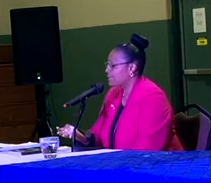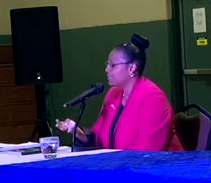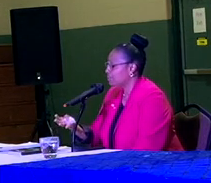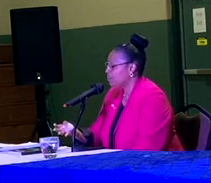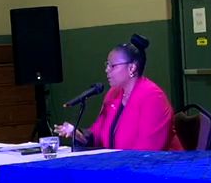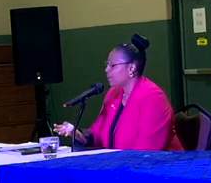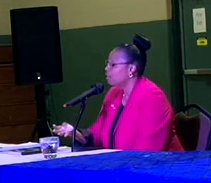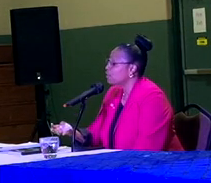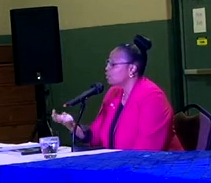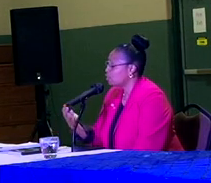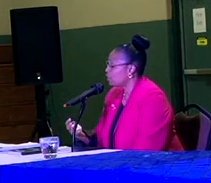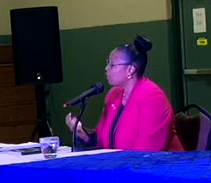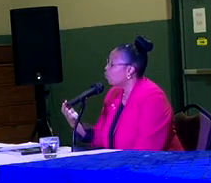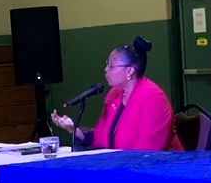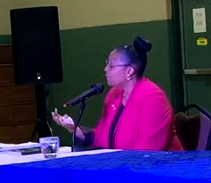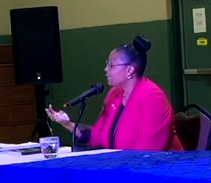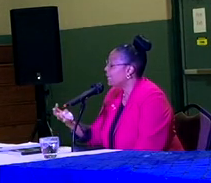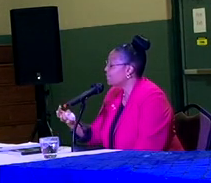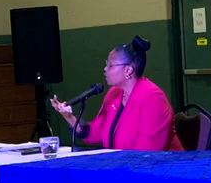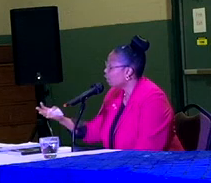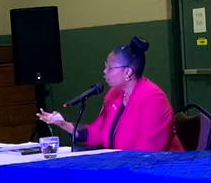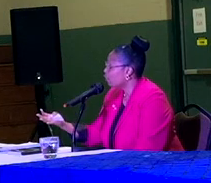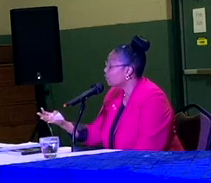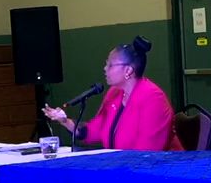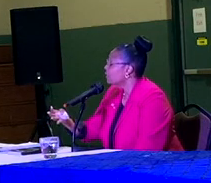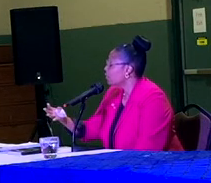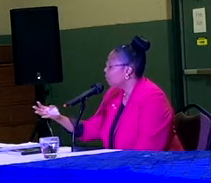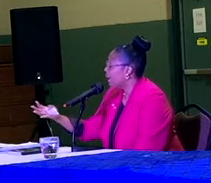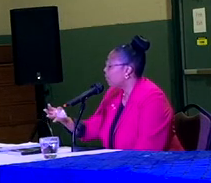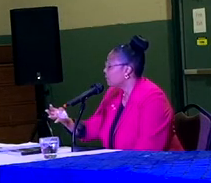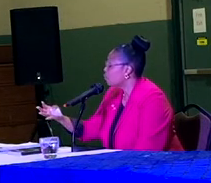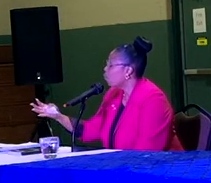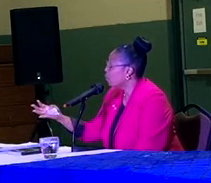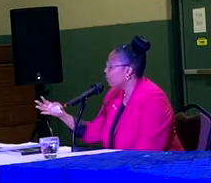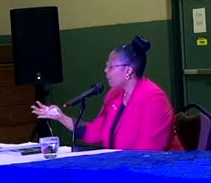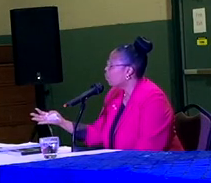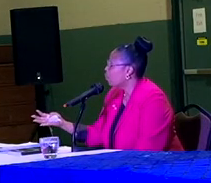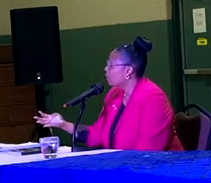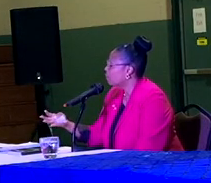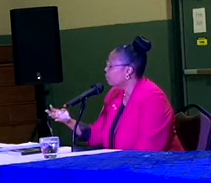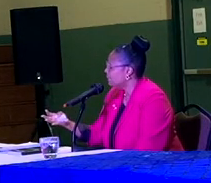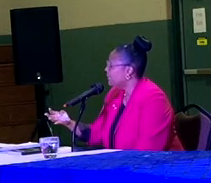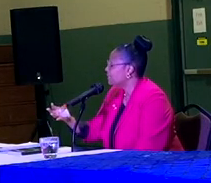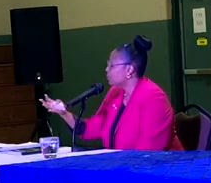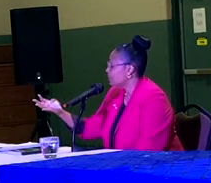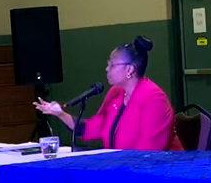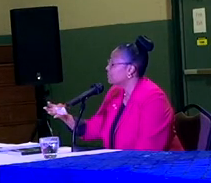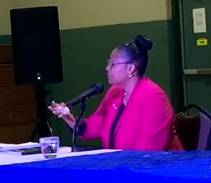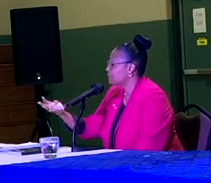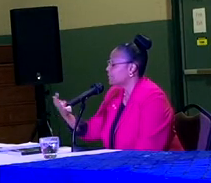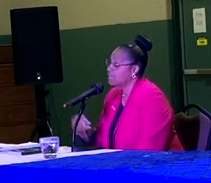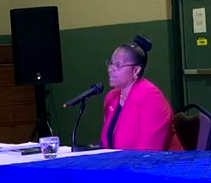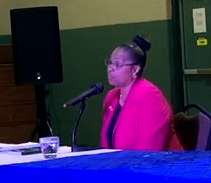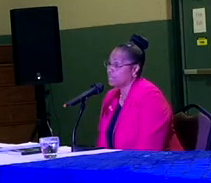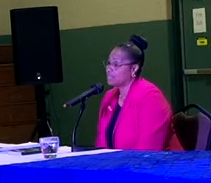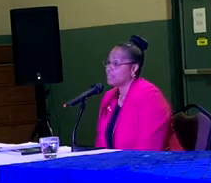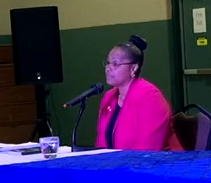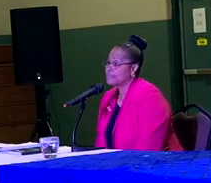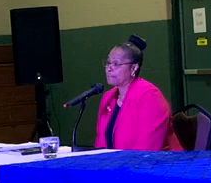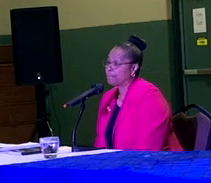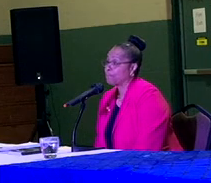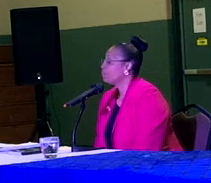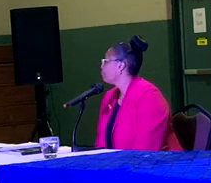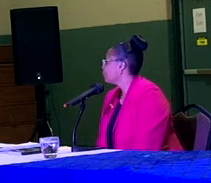is asking the mayor to share what he has learned throughout his ward by ward meetings with businesses and in